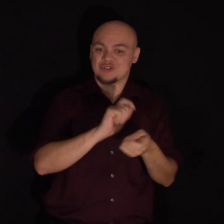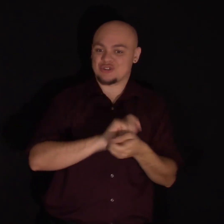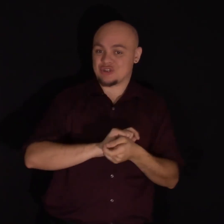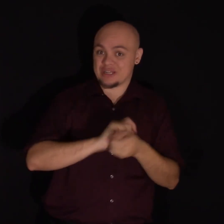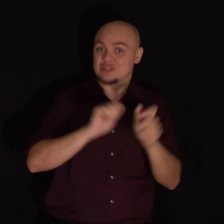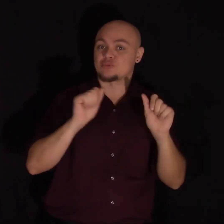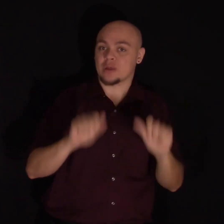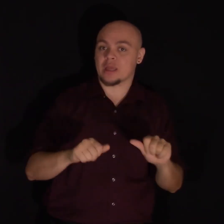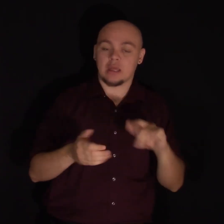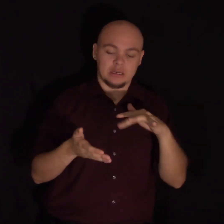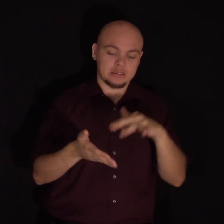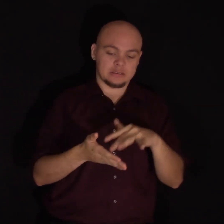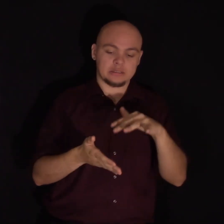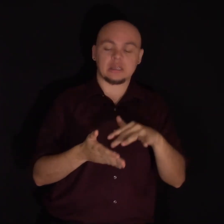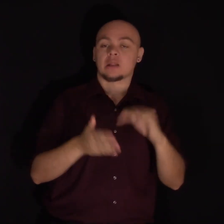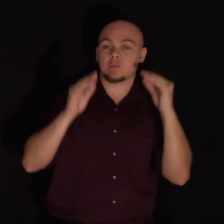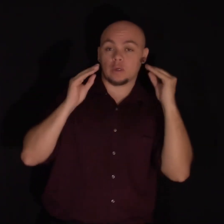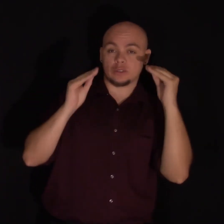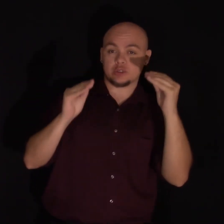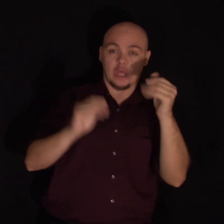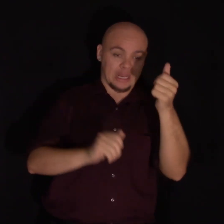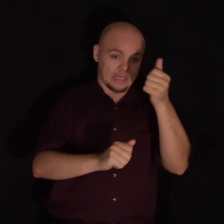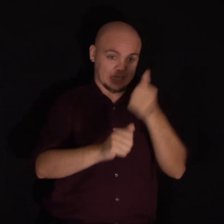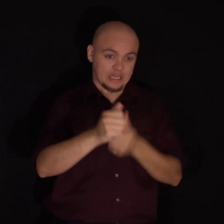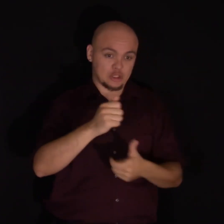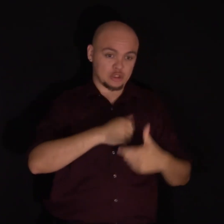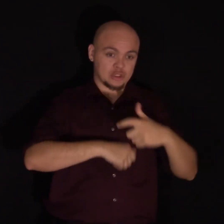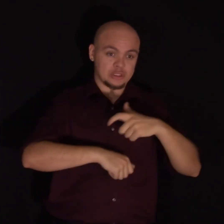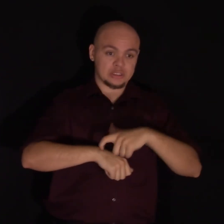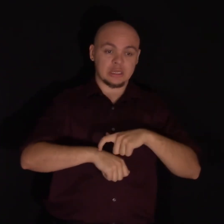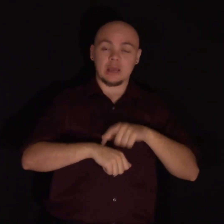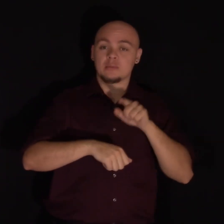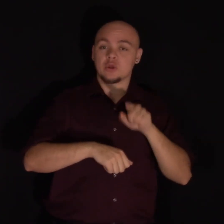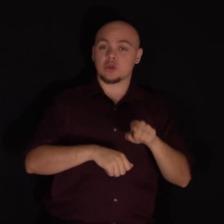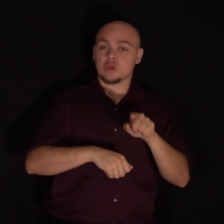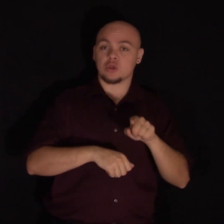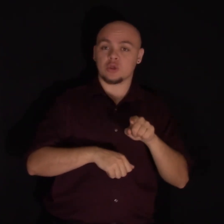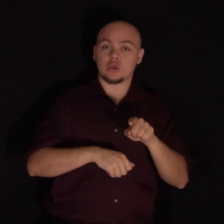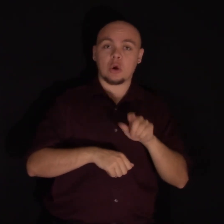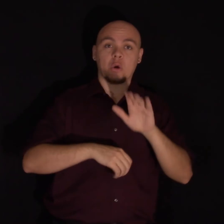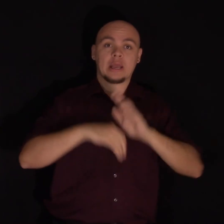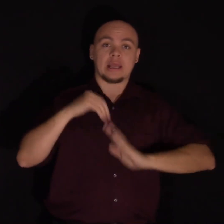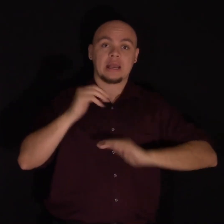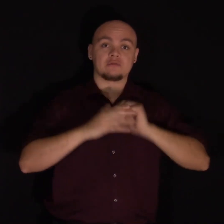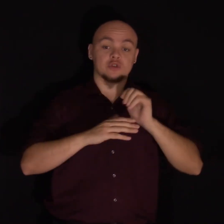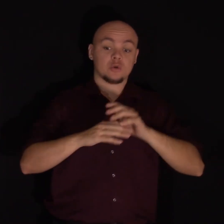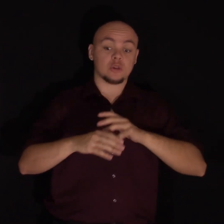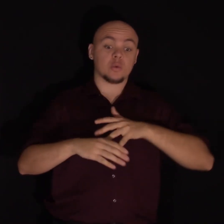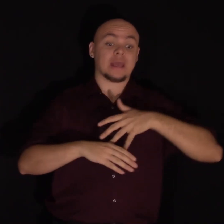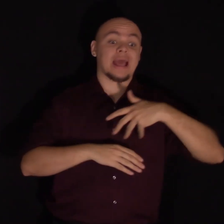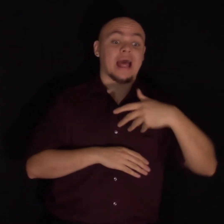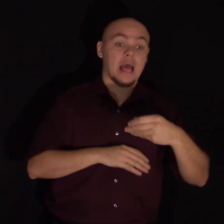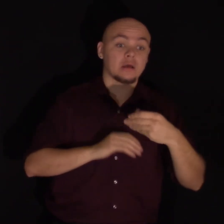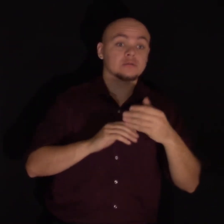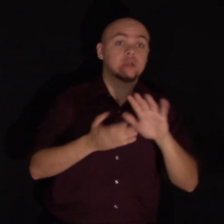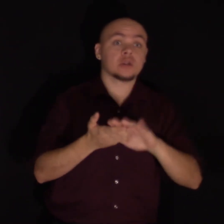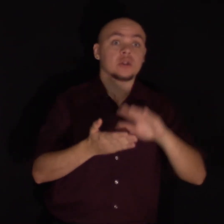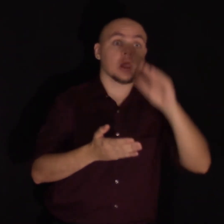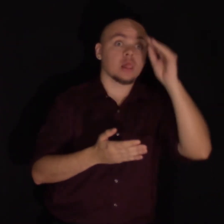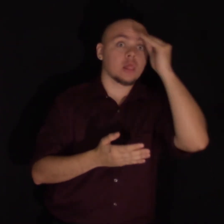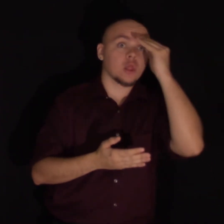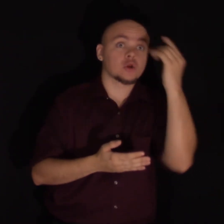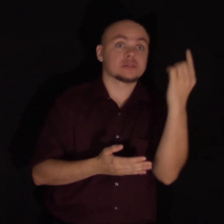study, we taught them that every time they push out of their comfort zone to learn something